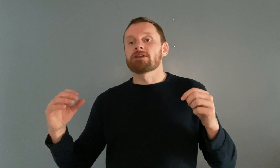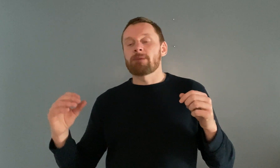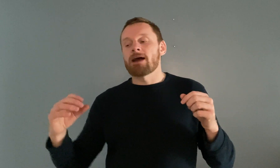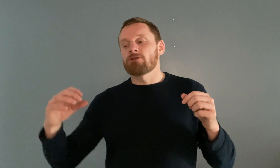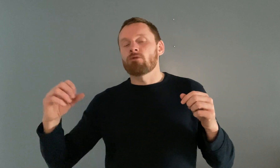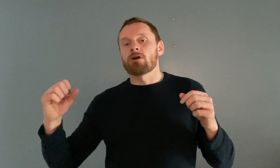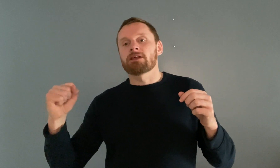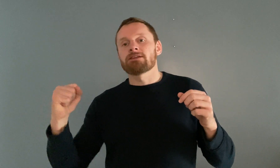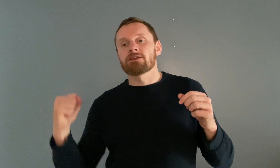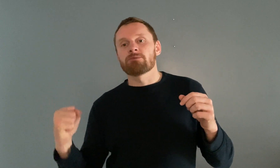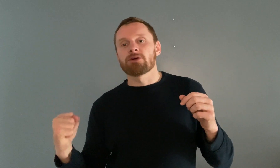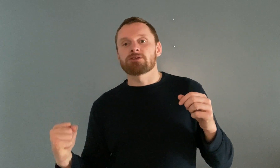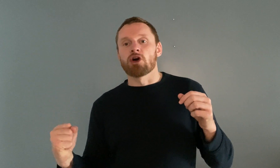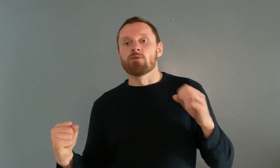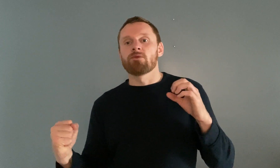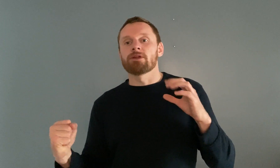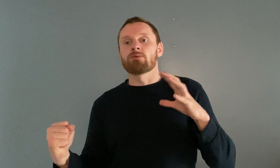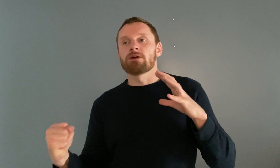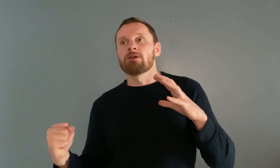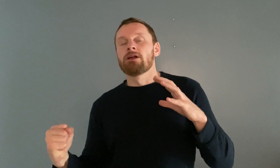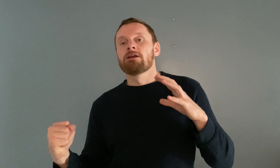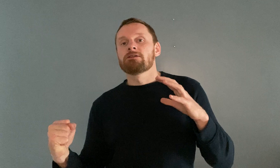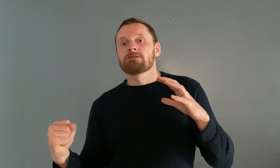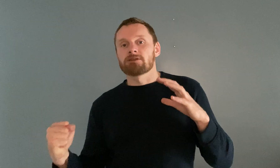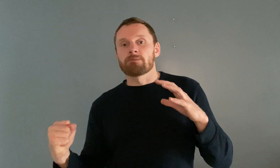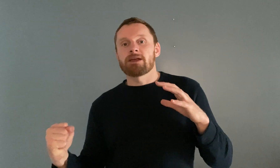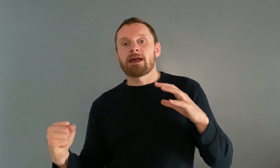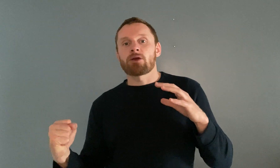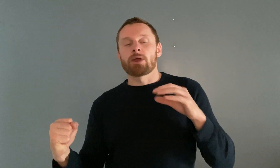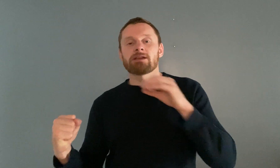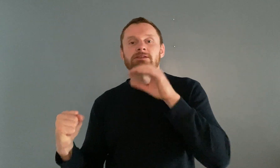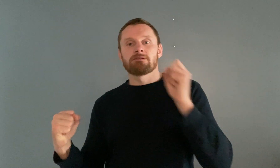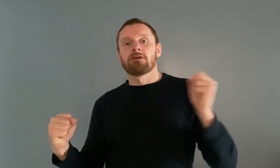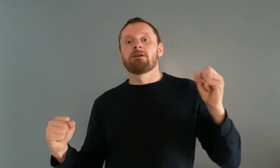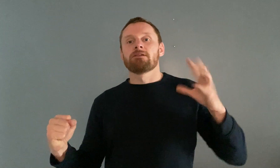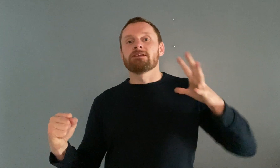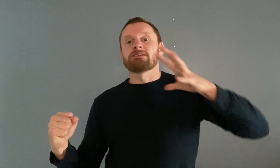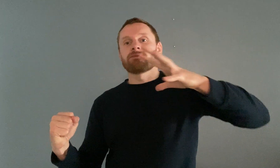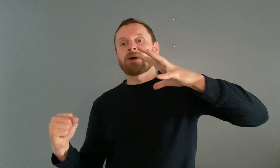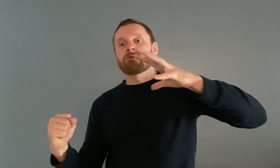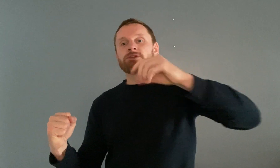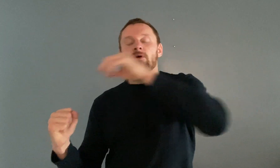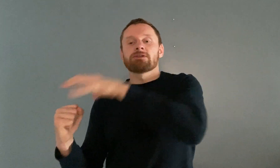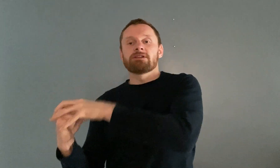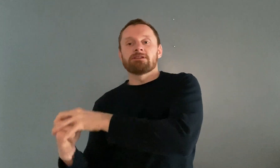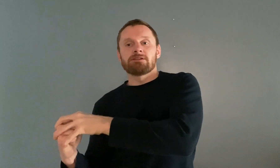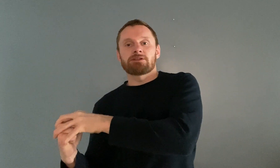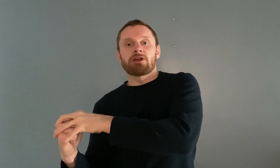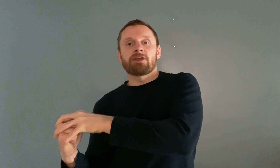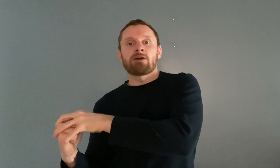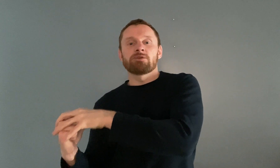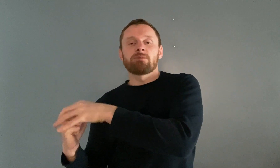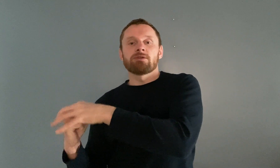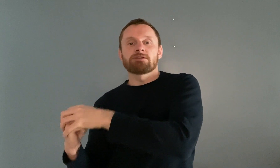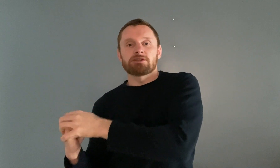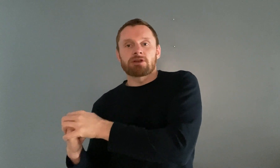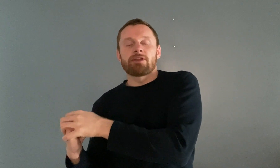done is bad and wrong and then this other person hopefully will submit and acquiesce this is the fight response this is the shutdown response the shutdown